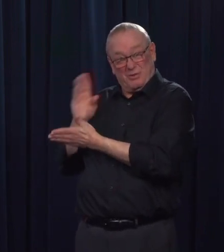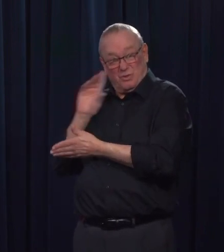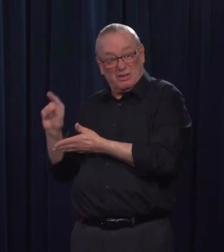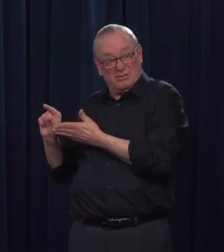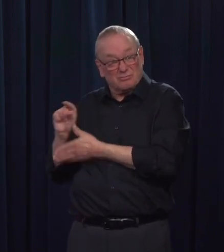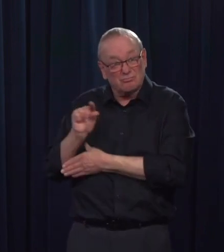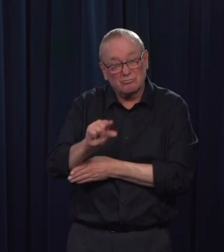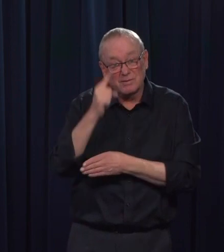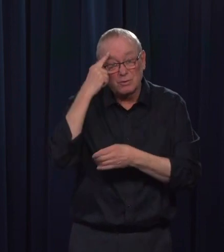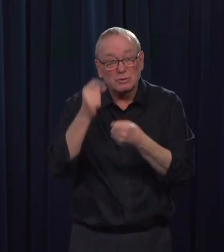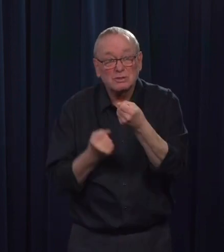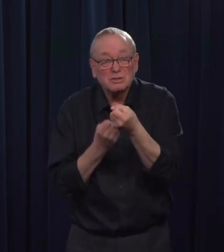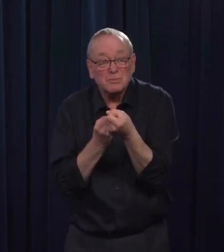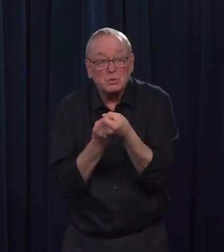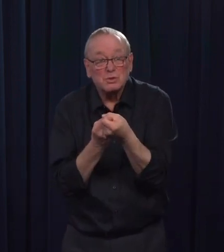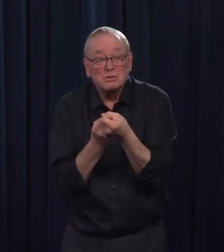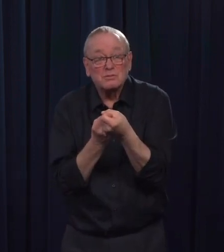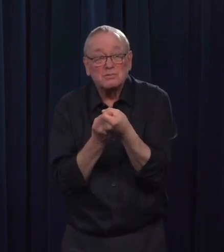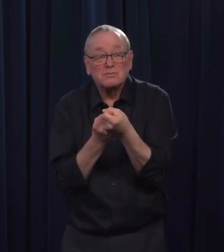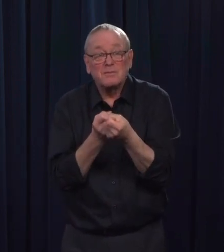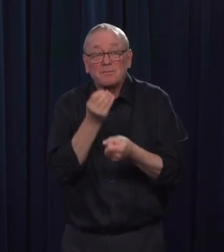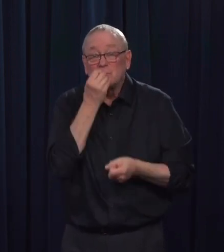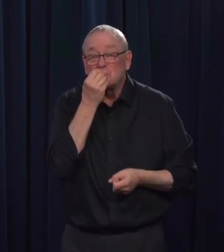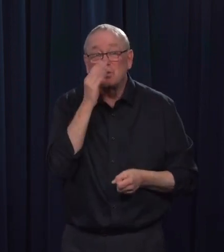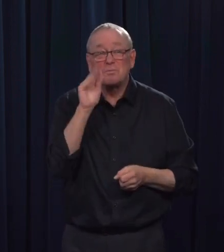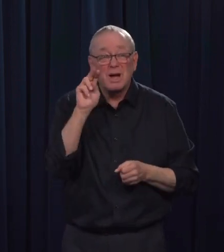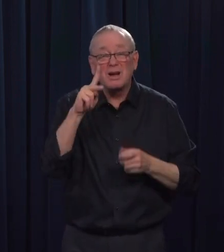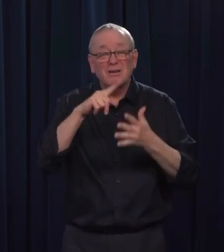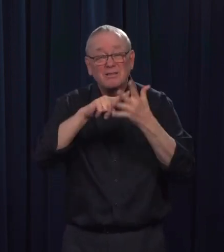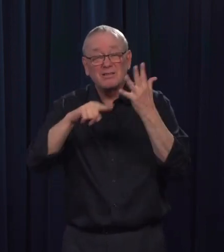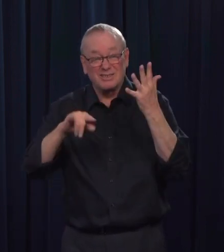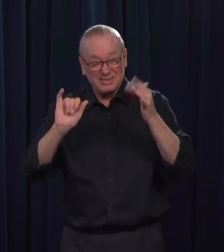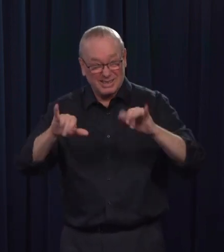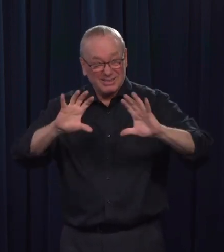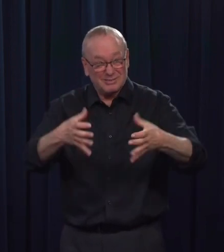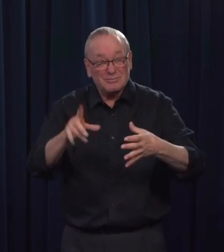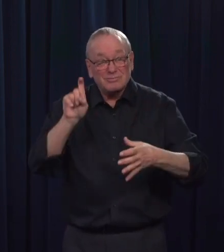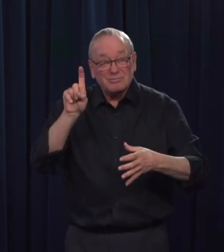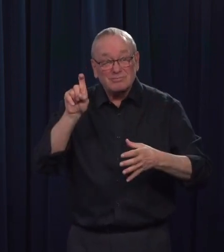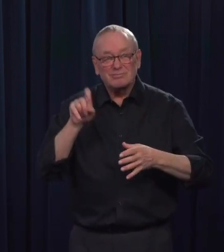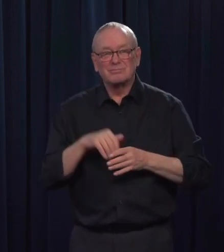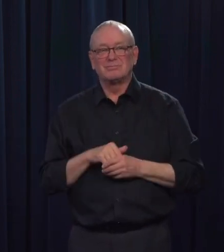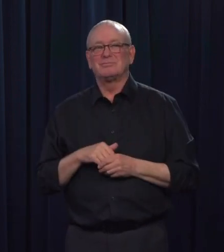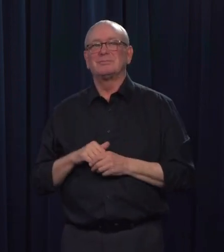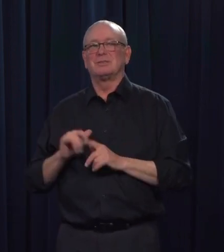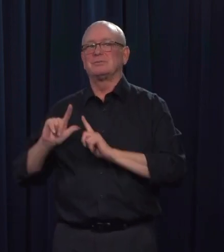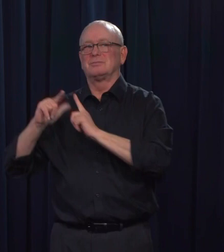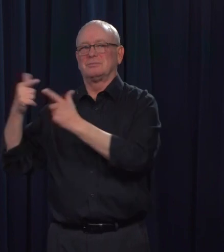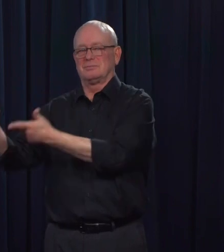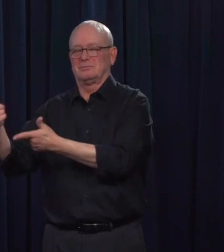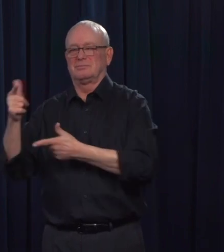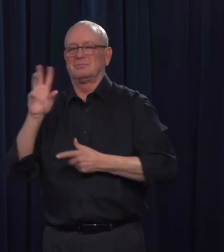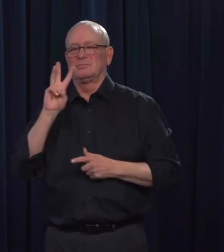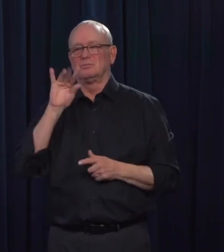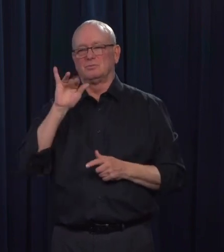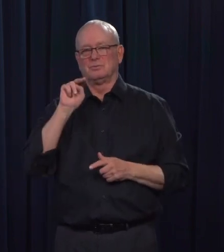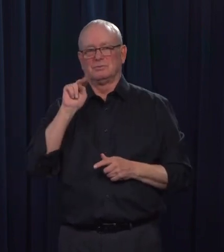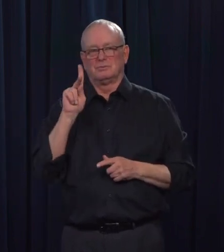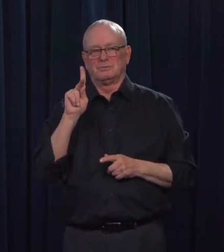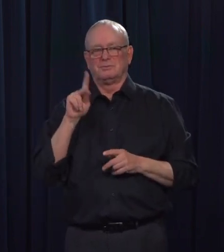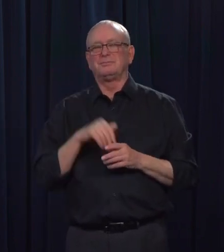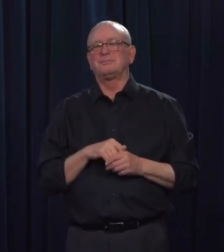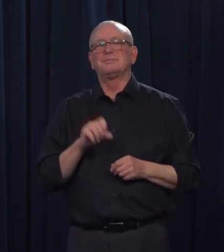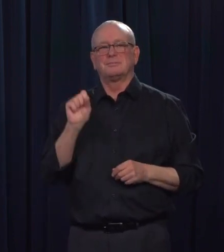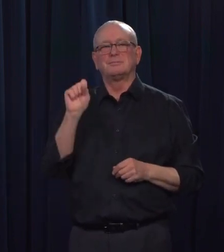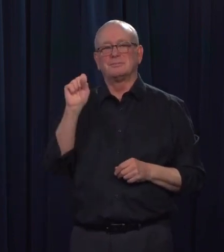sir, I think you're aware of the Disaster Contingency Fund. There has been $750 million that has been budgeted.